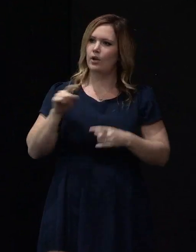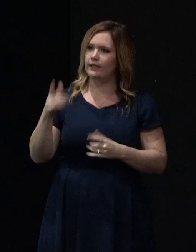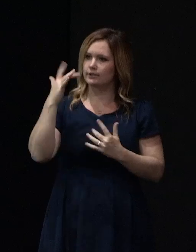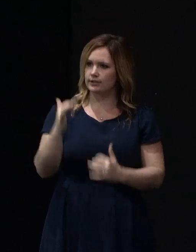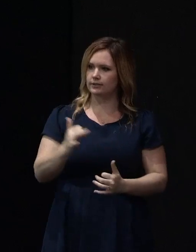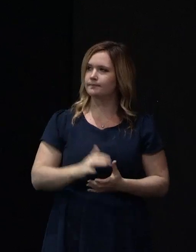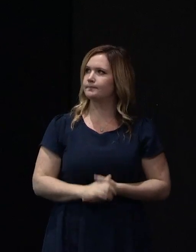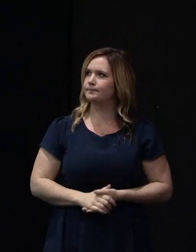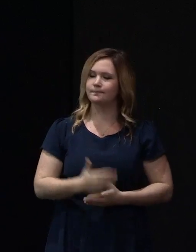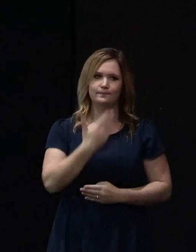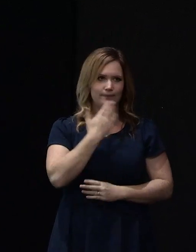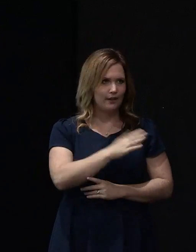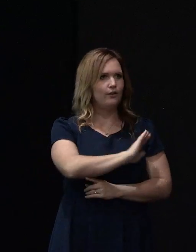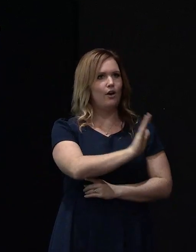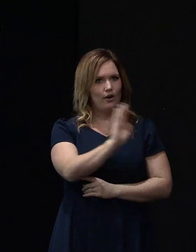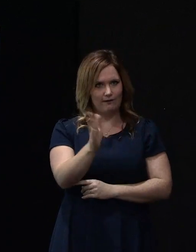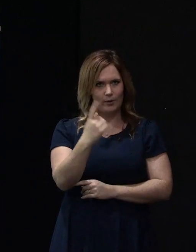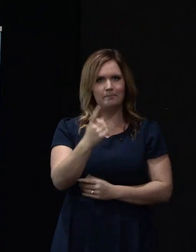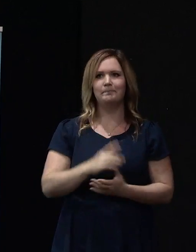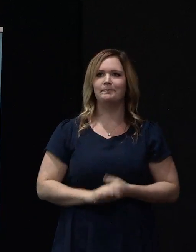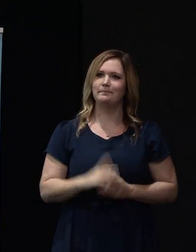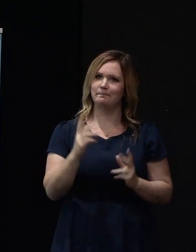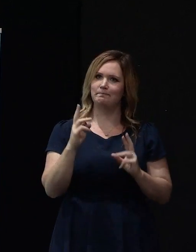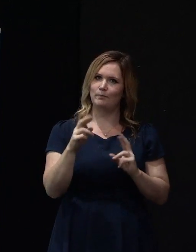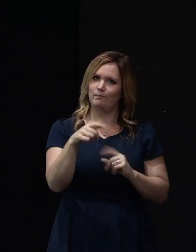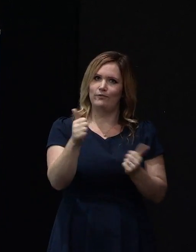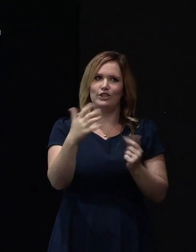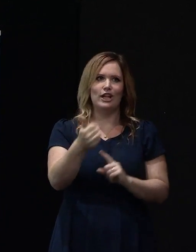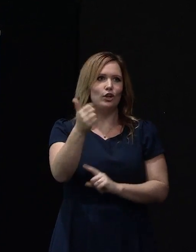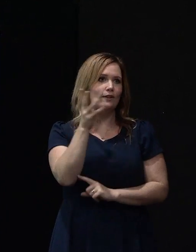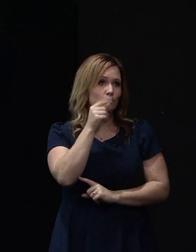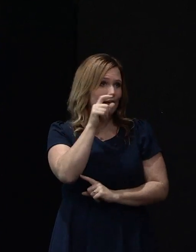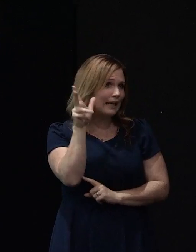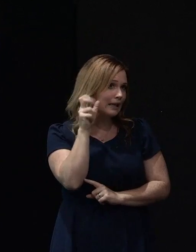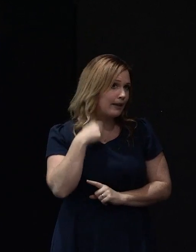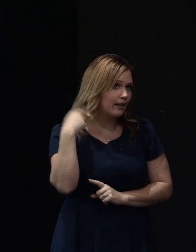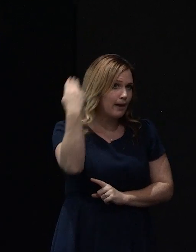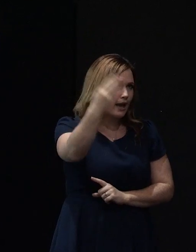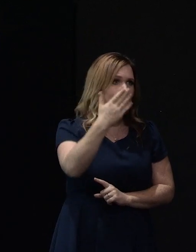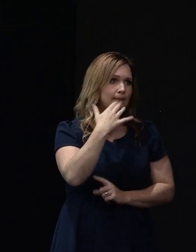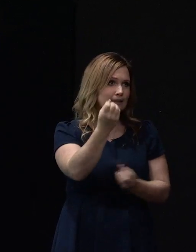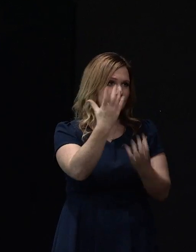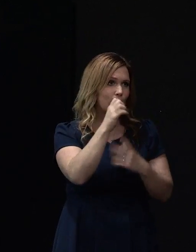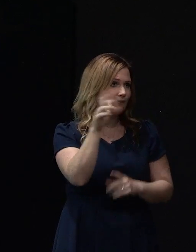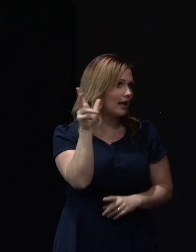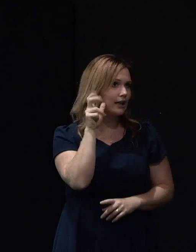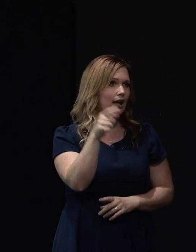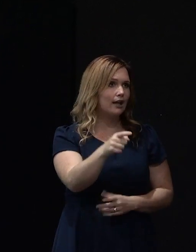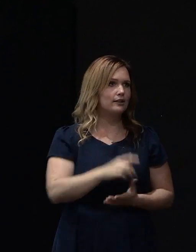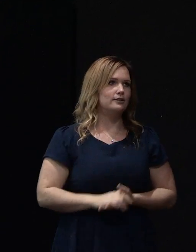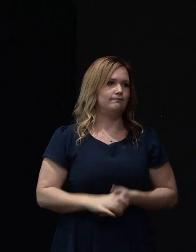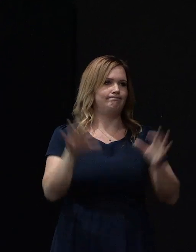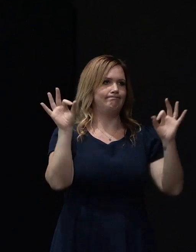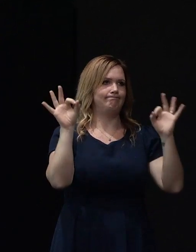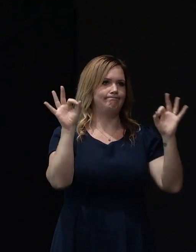Thanks, Malcolm. Hi, everyone. Hope you've had a good afternoon. Can you guys hear me down the back? Speak up if you can't. Excellent.